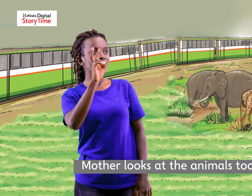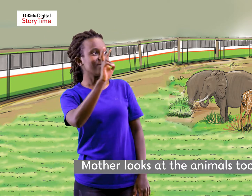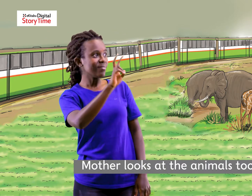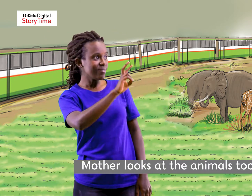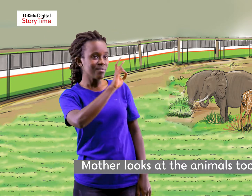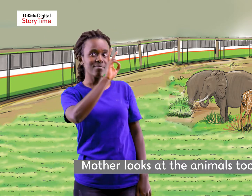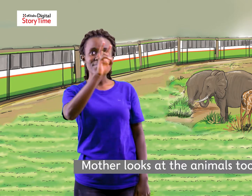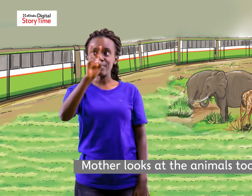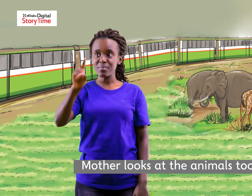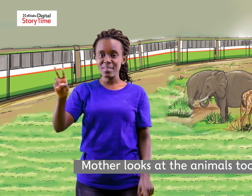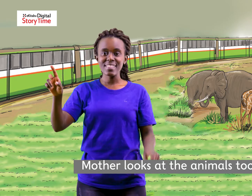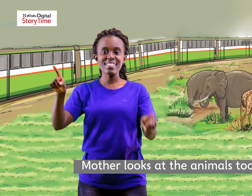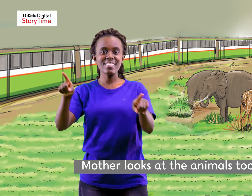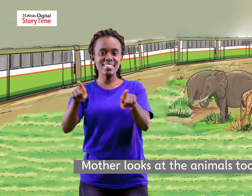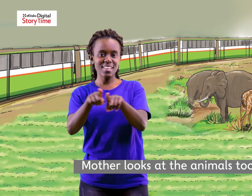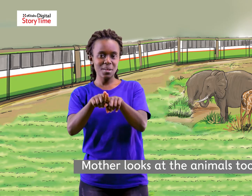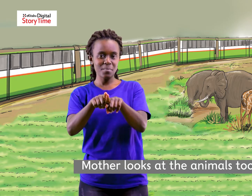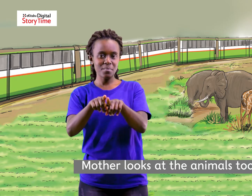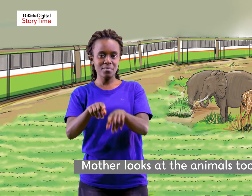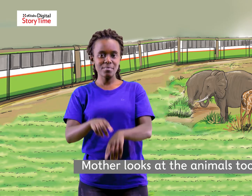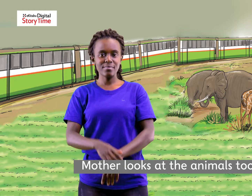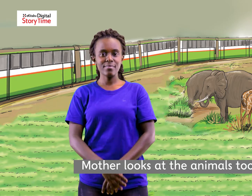Mother looks at the animals too.